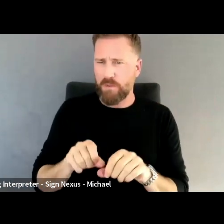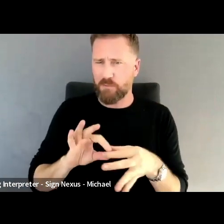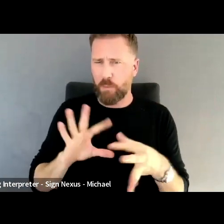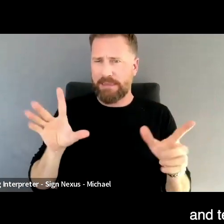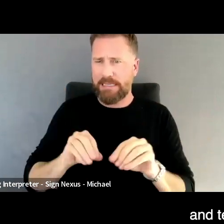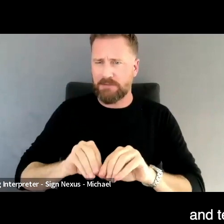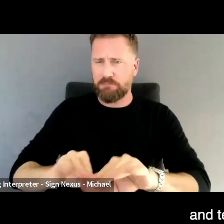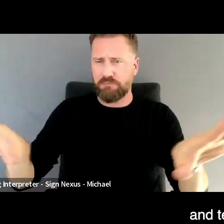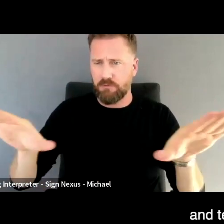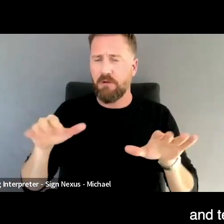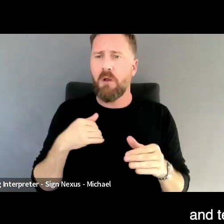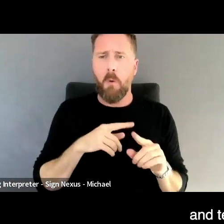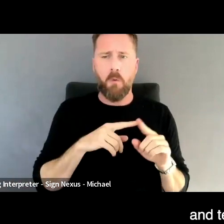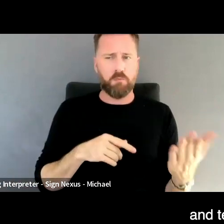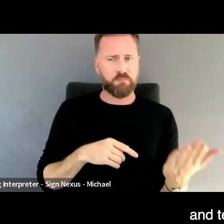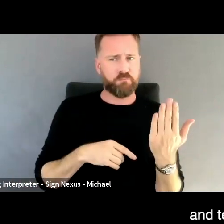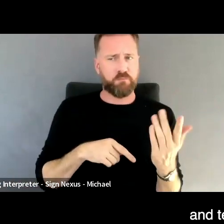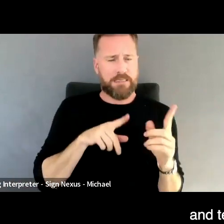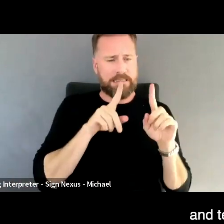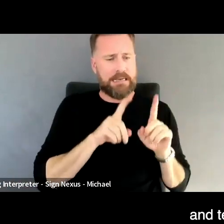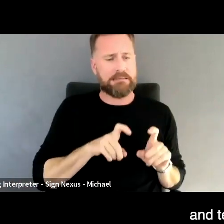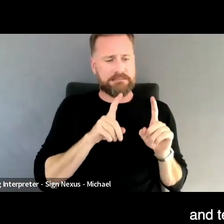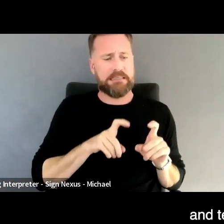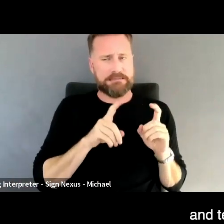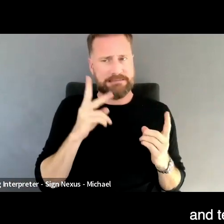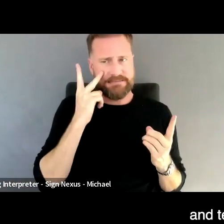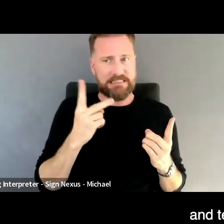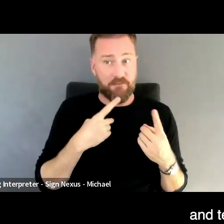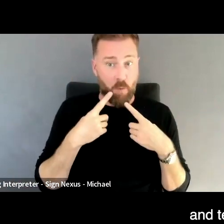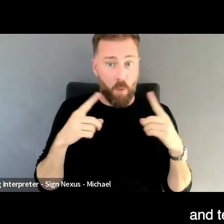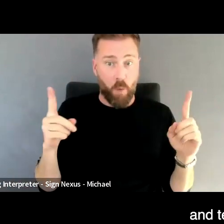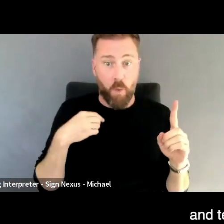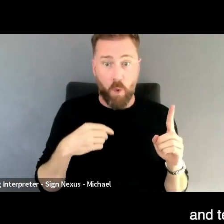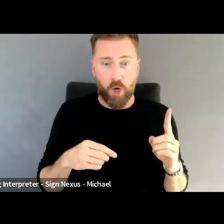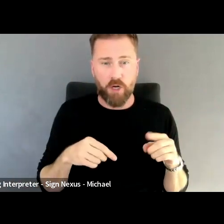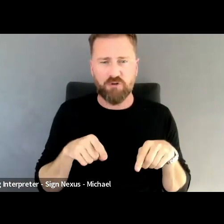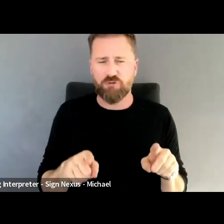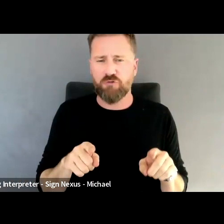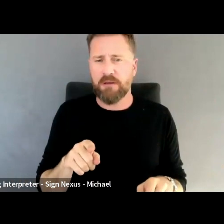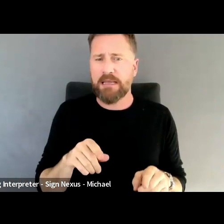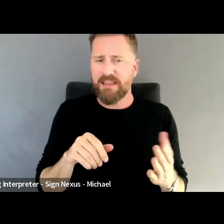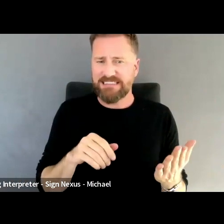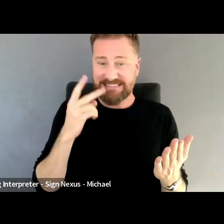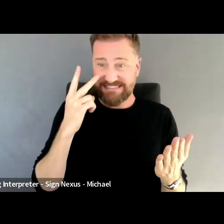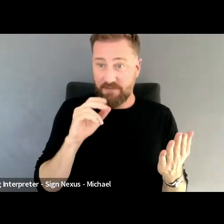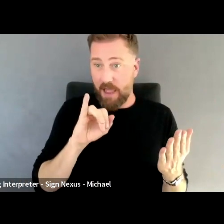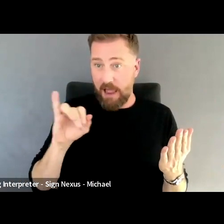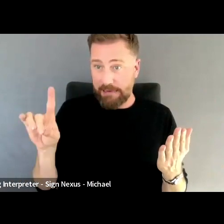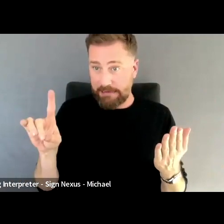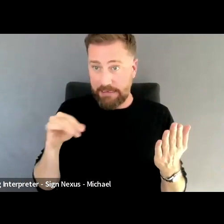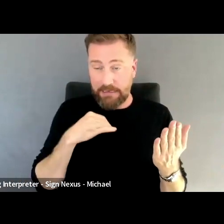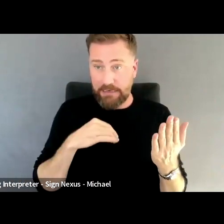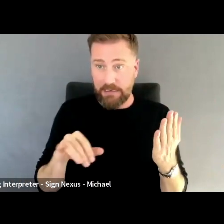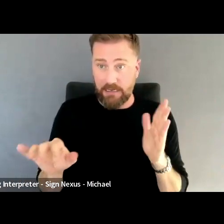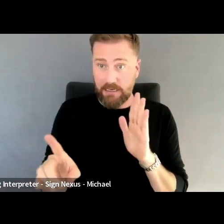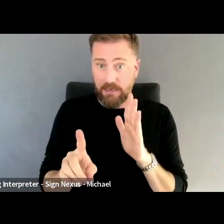worked and testing out in this case that the ID stage of it worked for someone with, you know, for